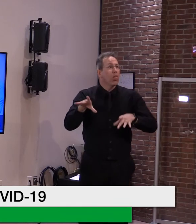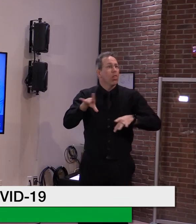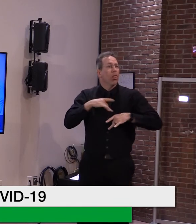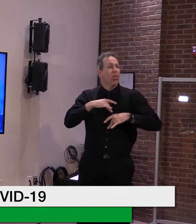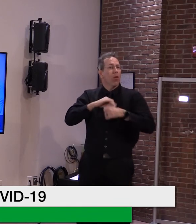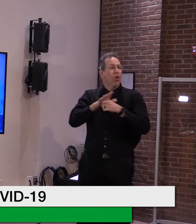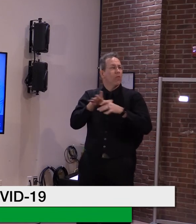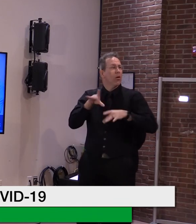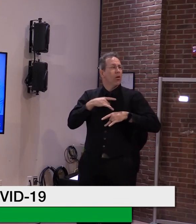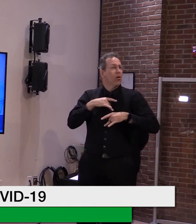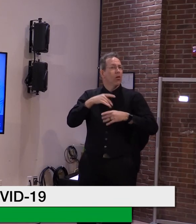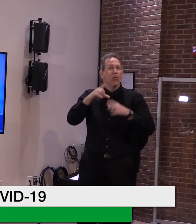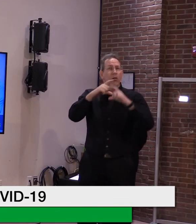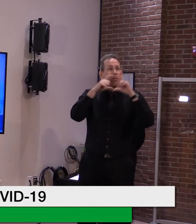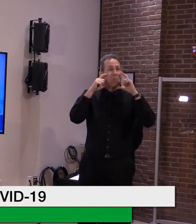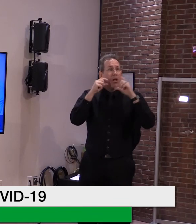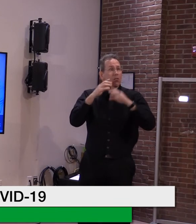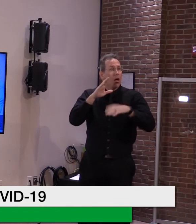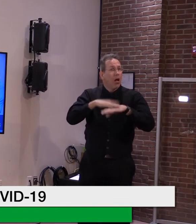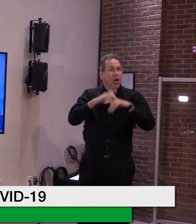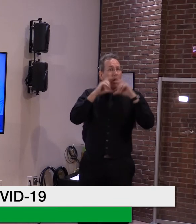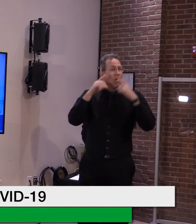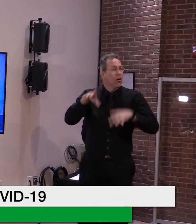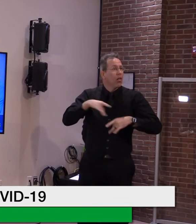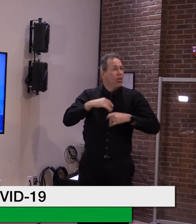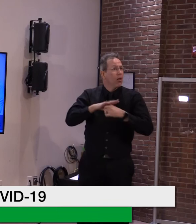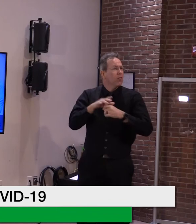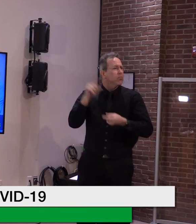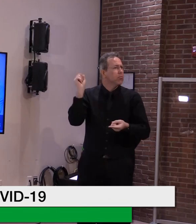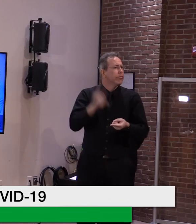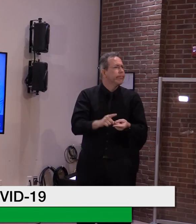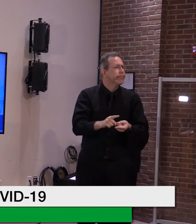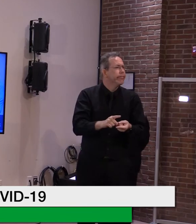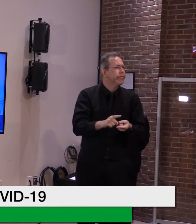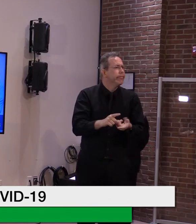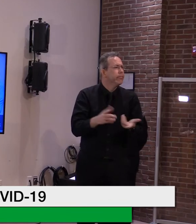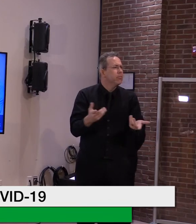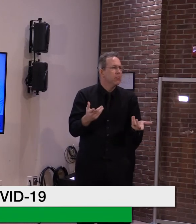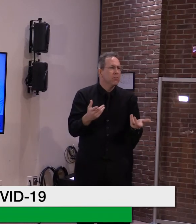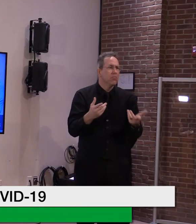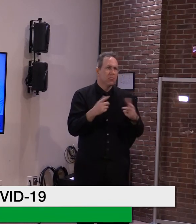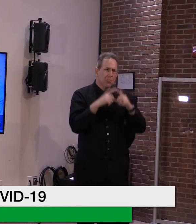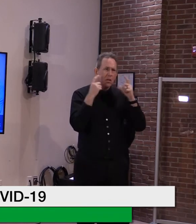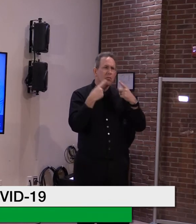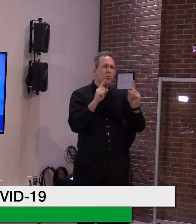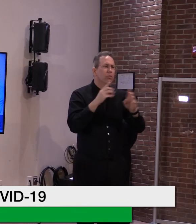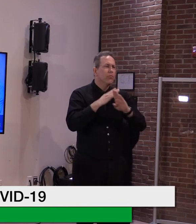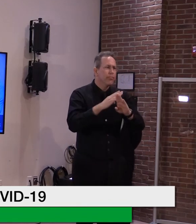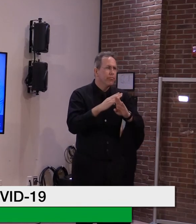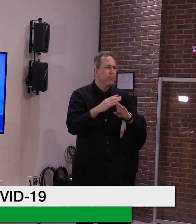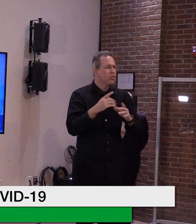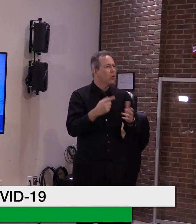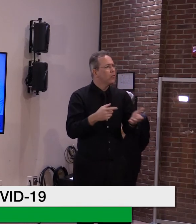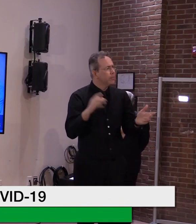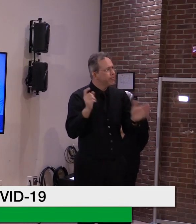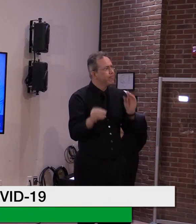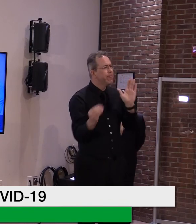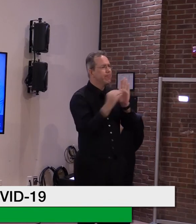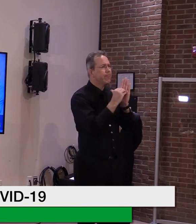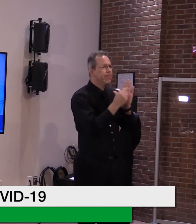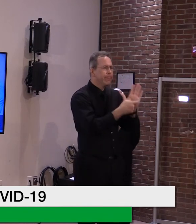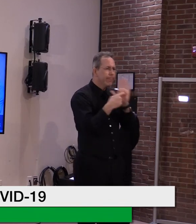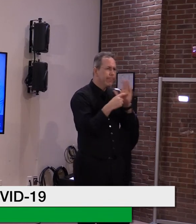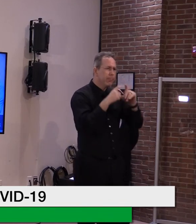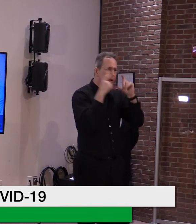um, and infecting other people. Dr. the impact of mask mandates, um, where they have been put into